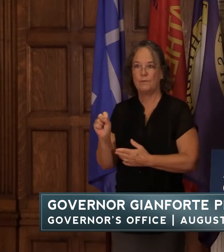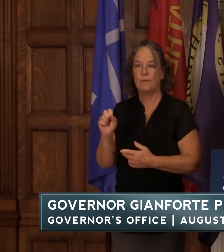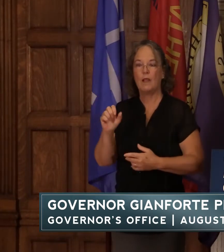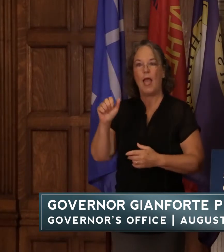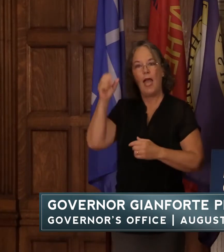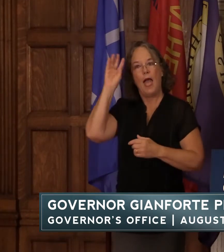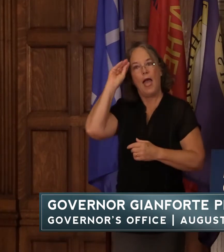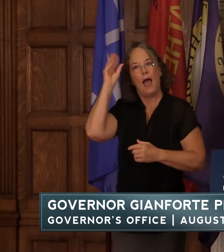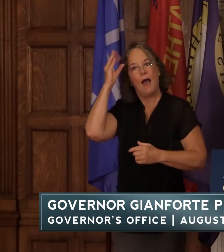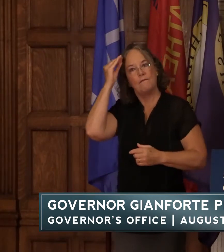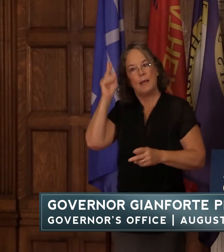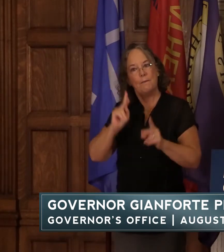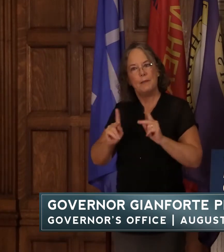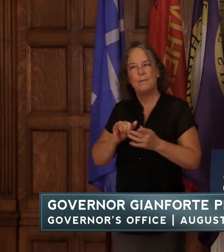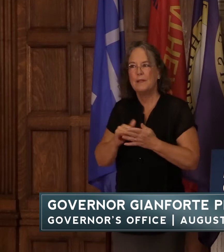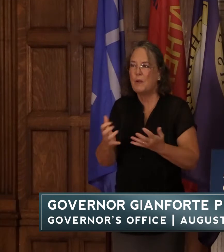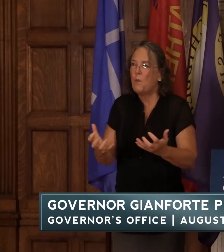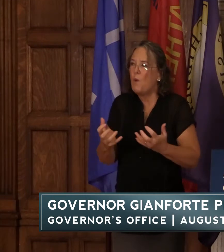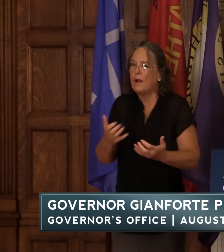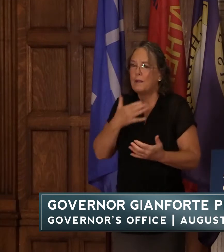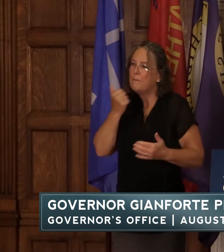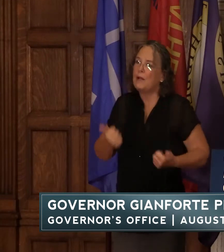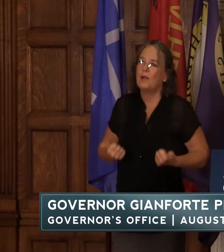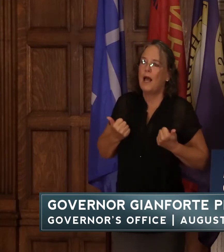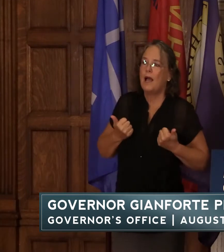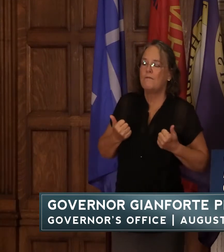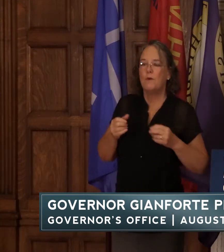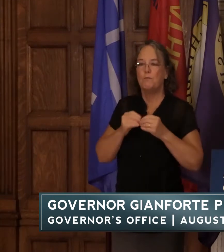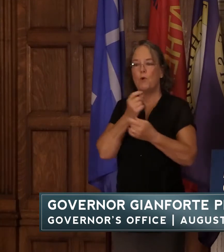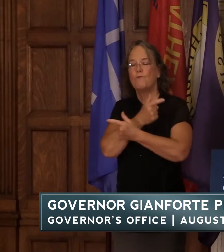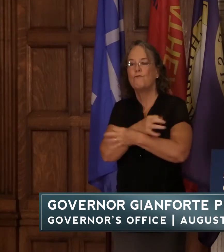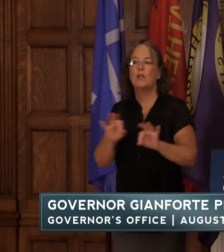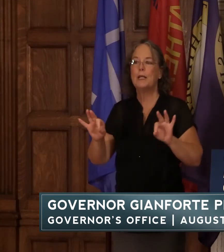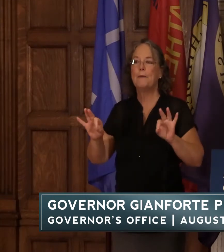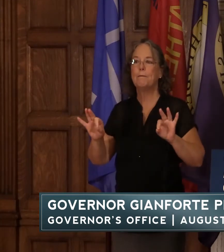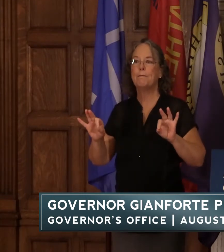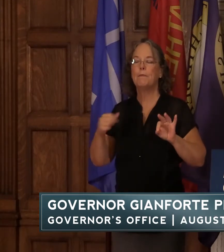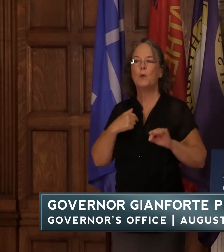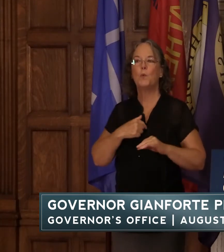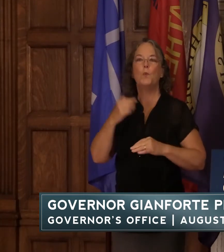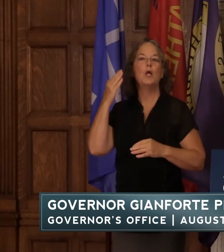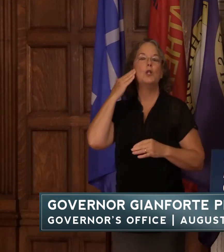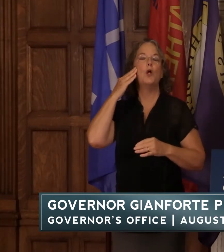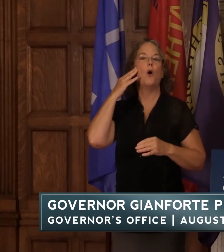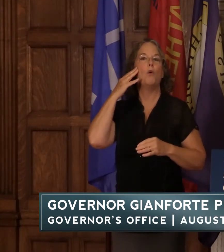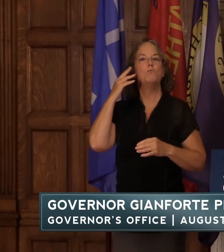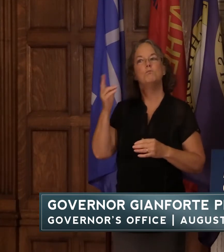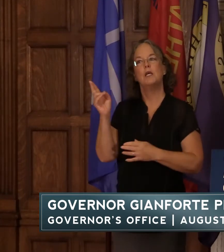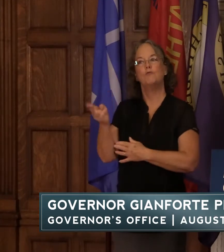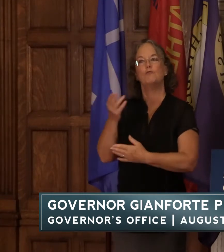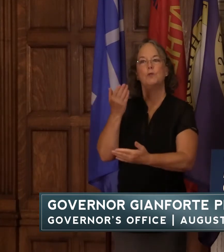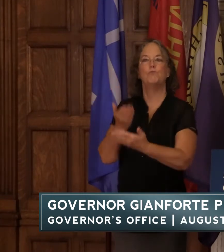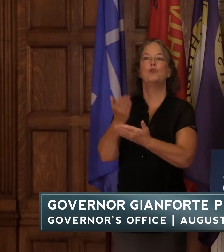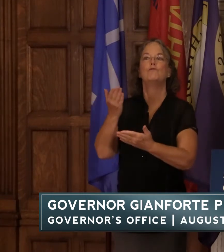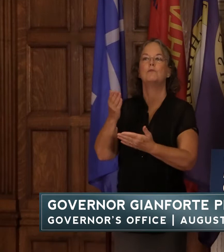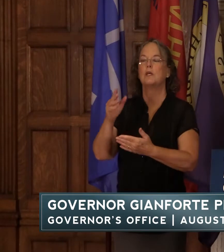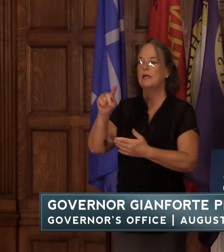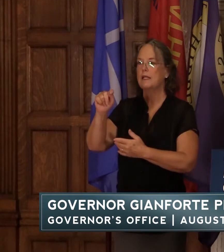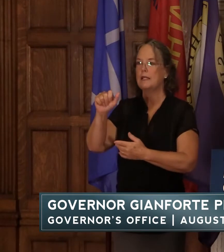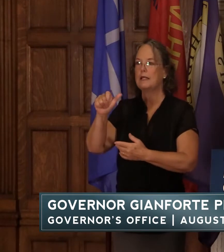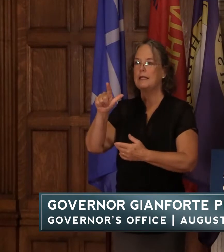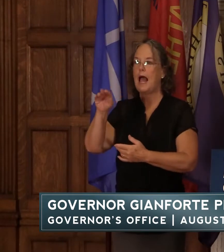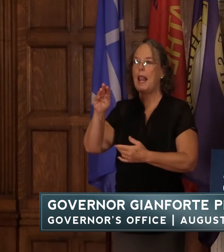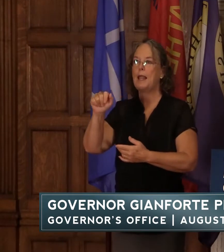wanted better lives and greater freedoms and liberties we know and history bears it out the taliban will fight